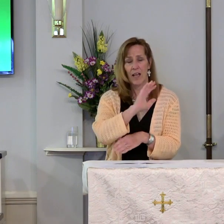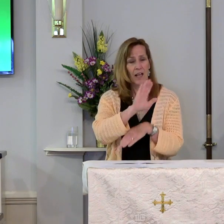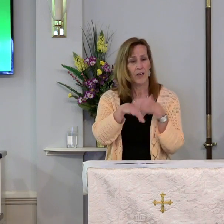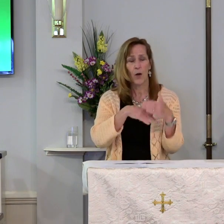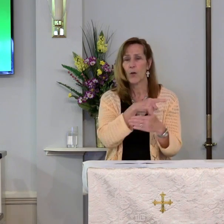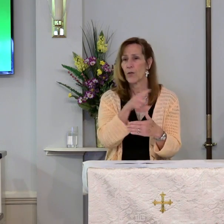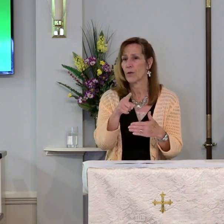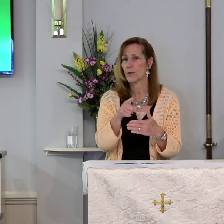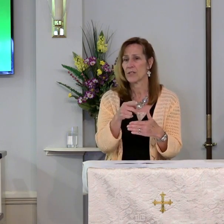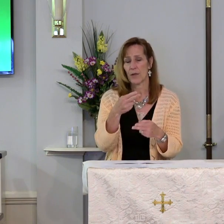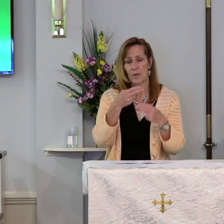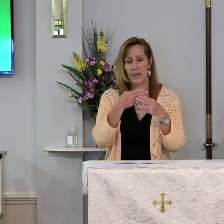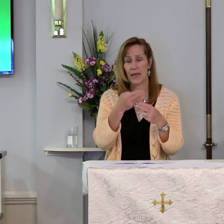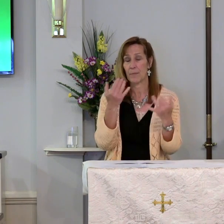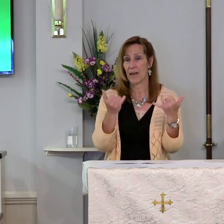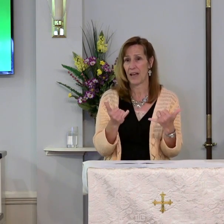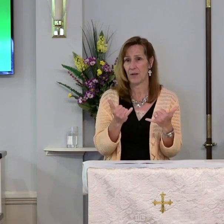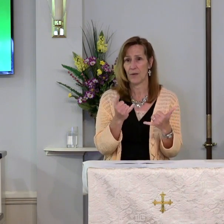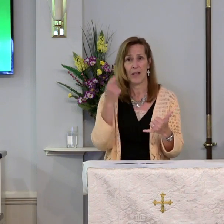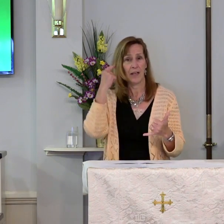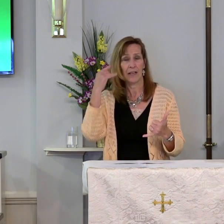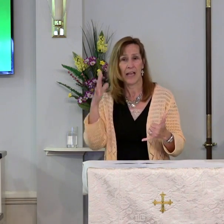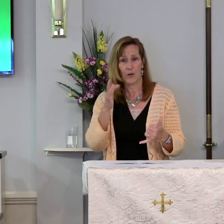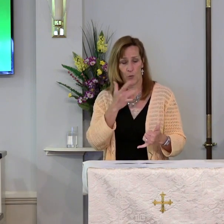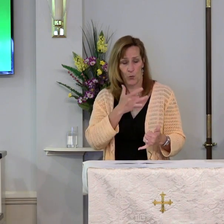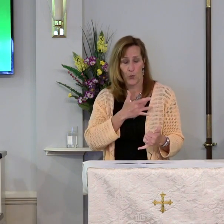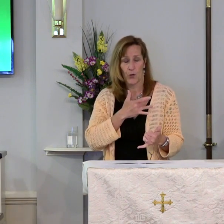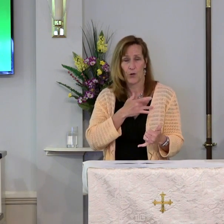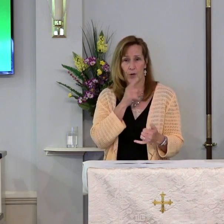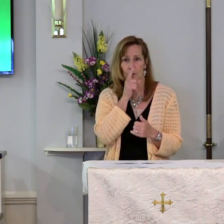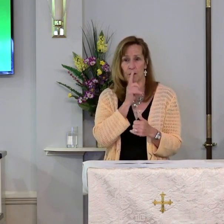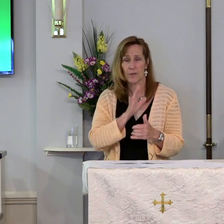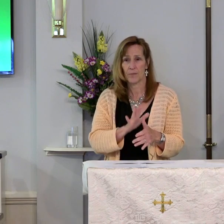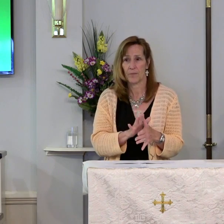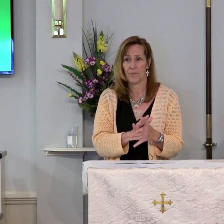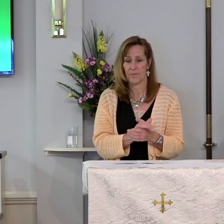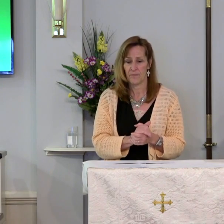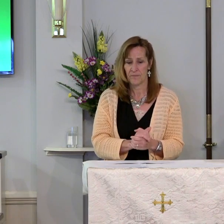all those that we name now, aloud or in our hearts.